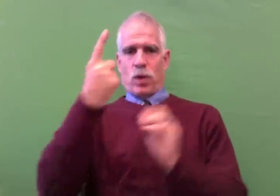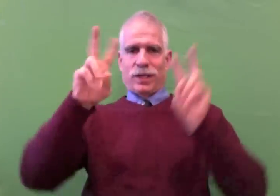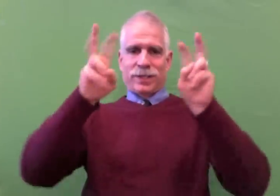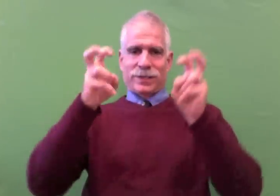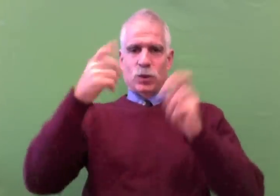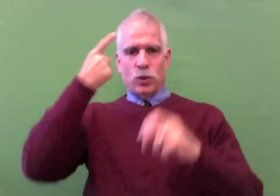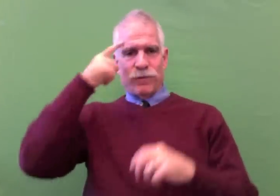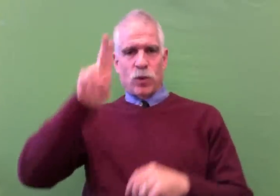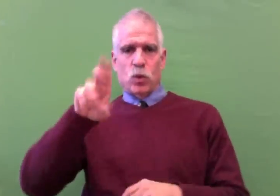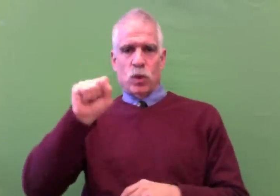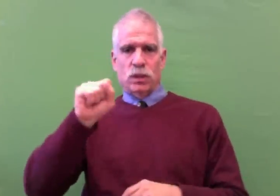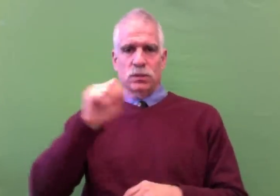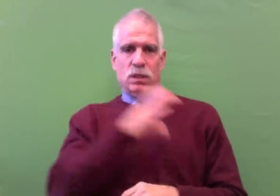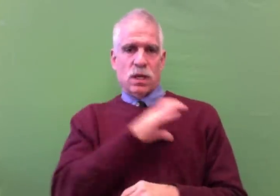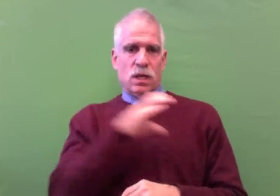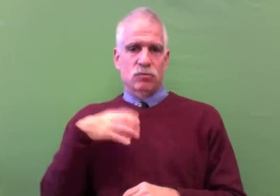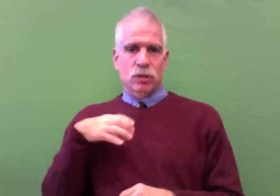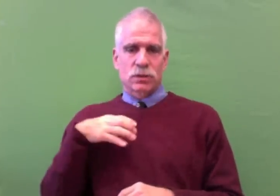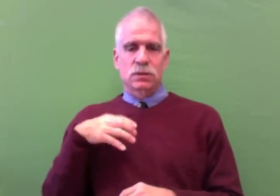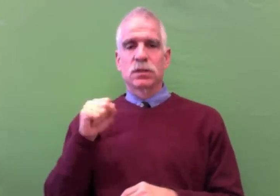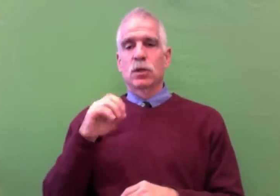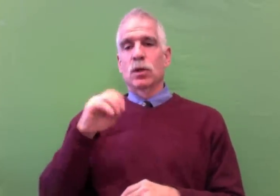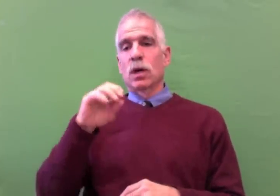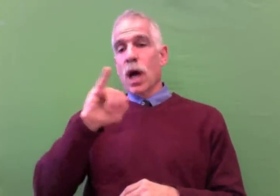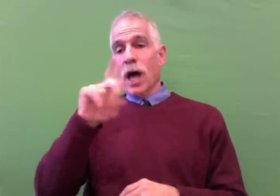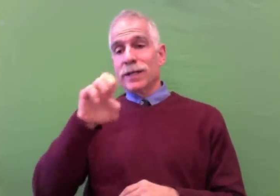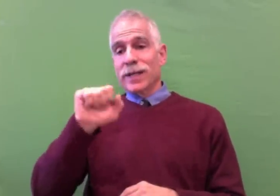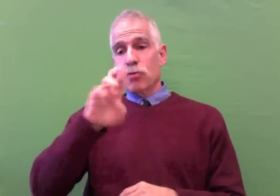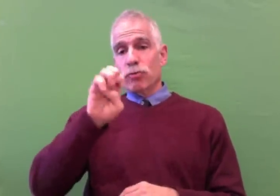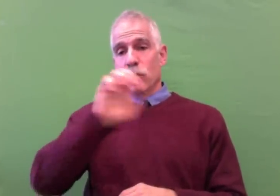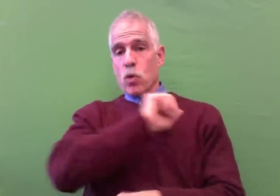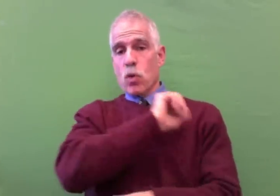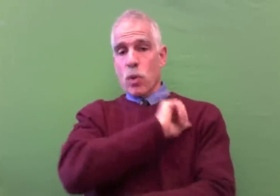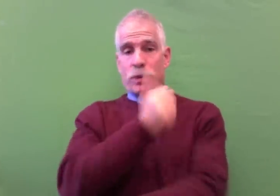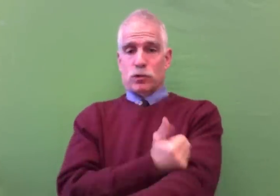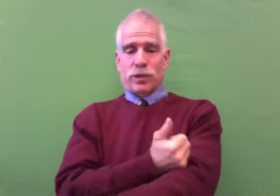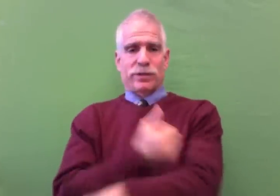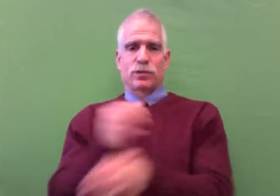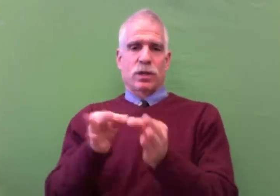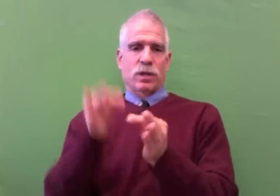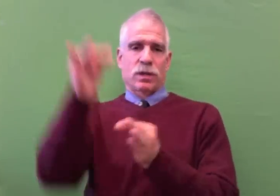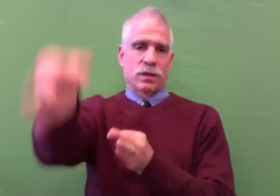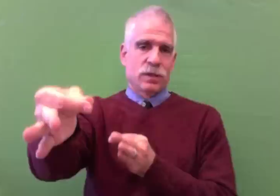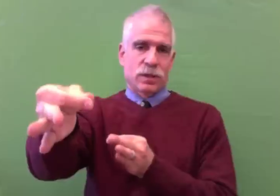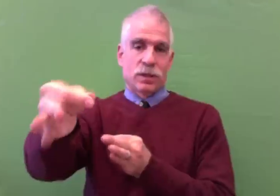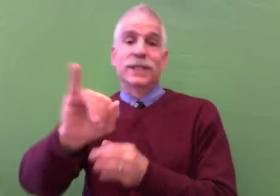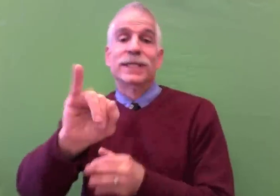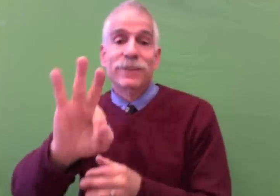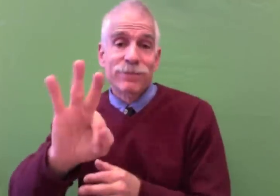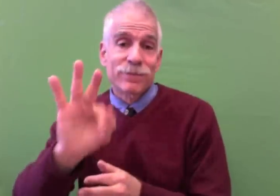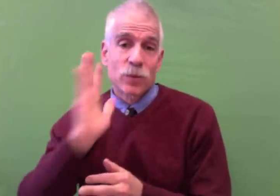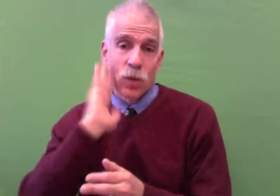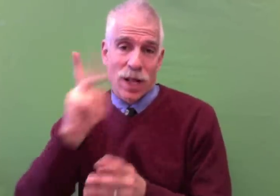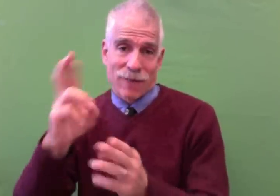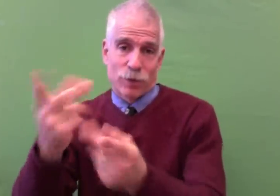economy becoming the top issue for Congress, the IDEA reauthorization was postponed